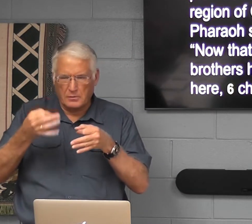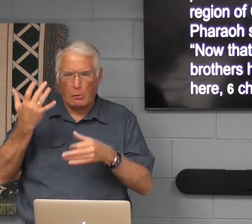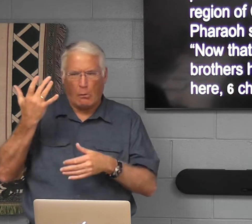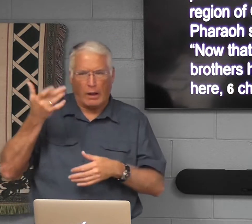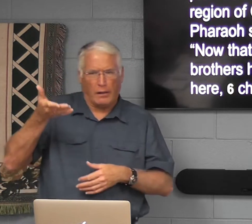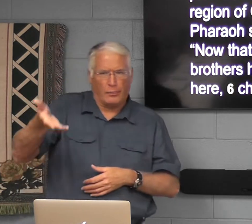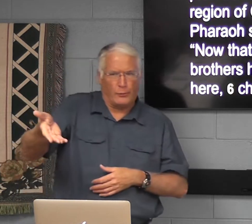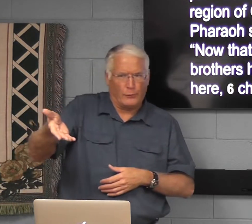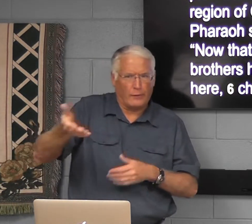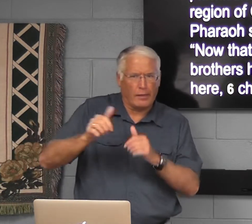for her.